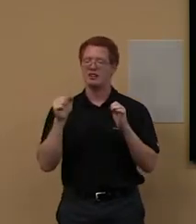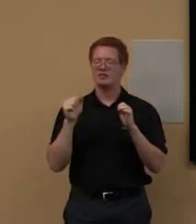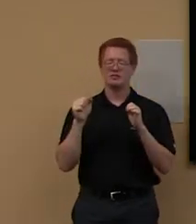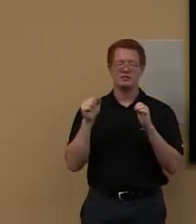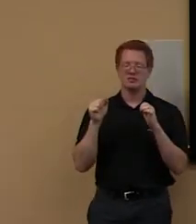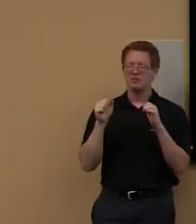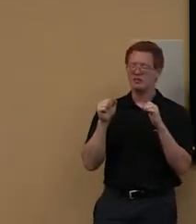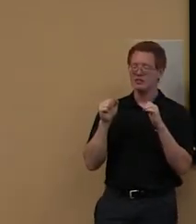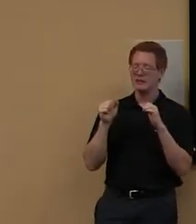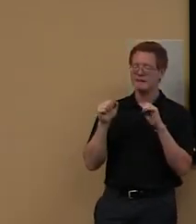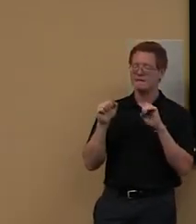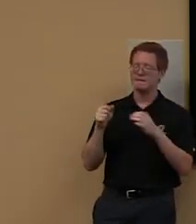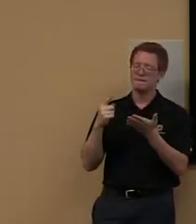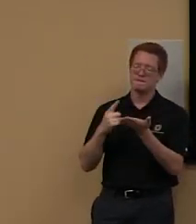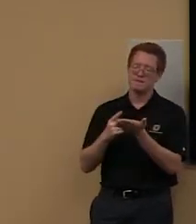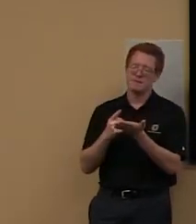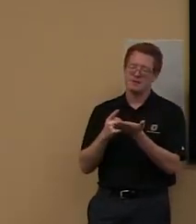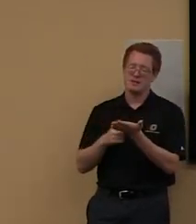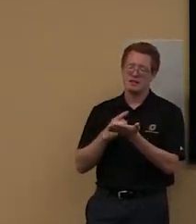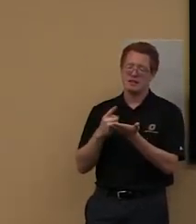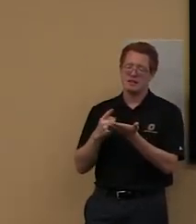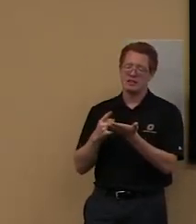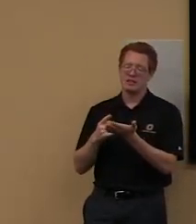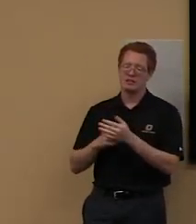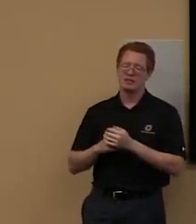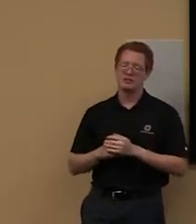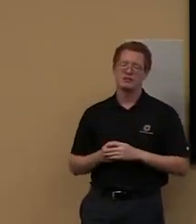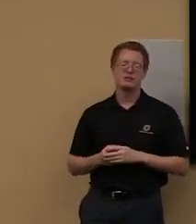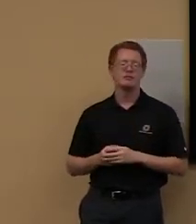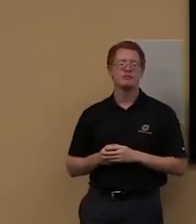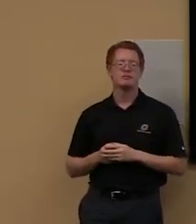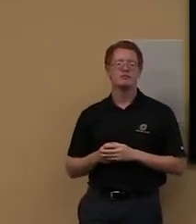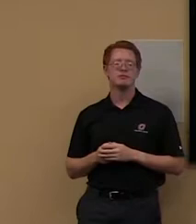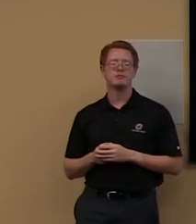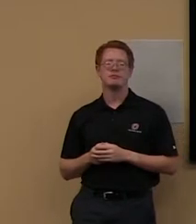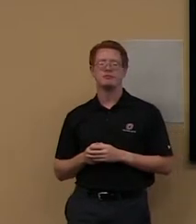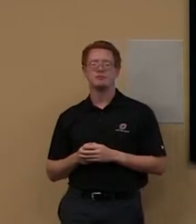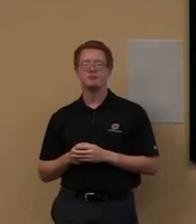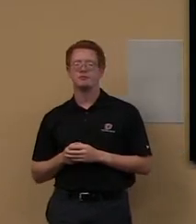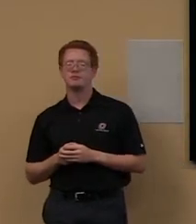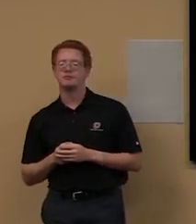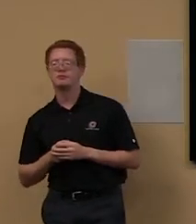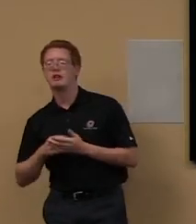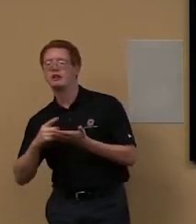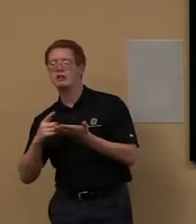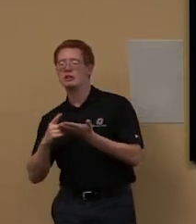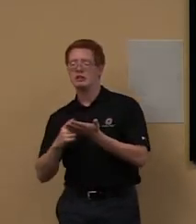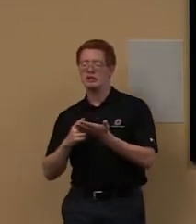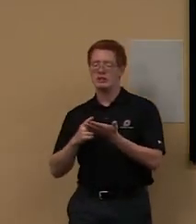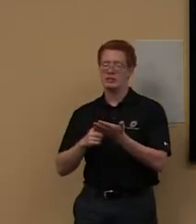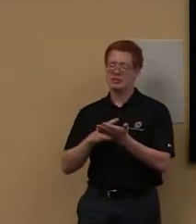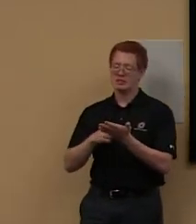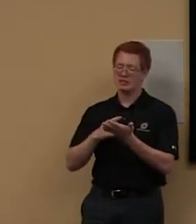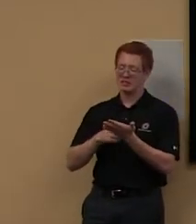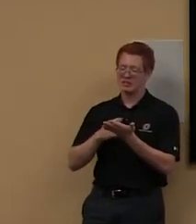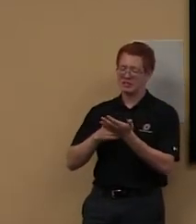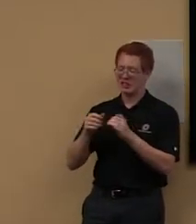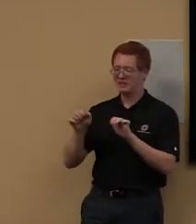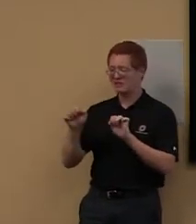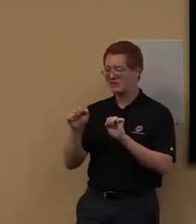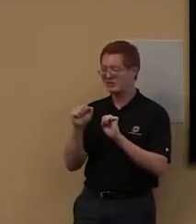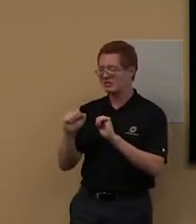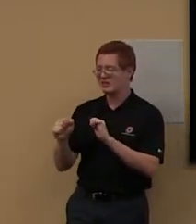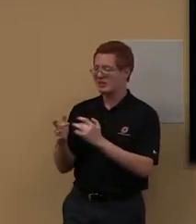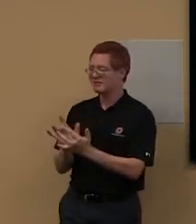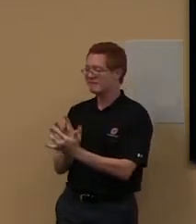I'm having this trouble. Can you help me out with this? Oh, you know, whatever the case may be. Um, so sometimes you just click with somebody else and that's, that's great.